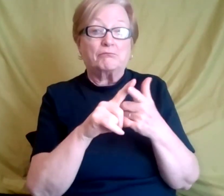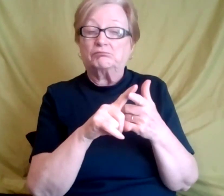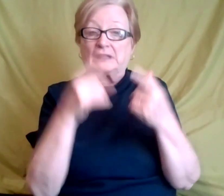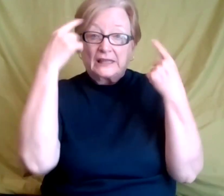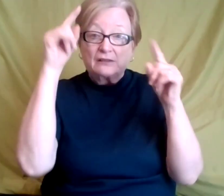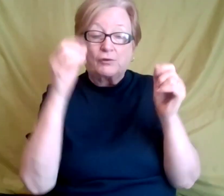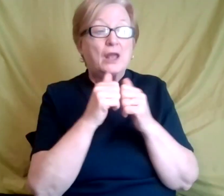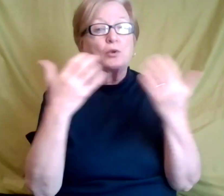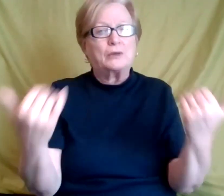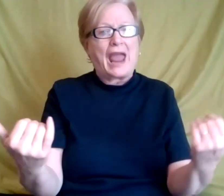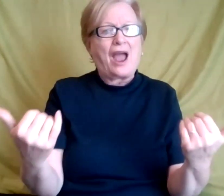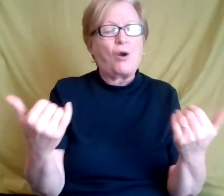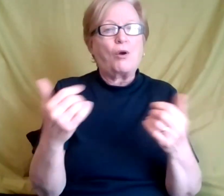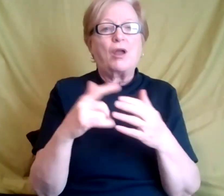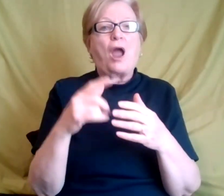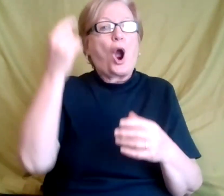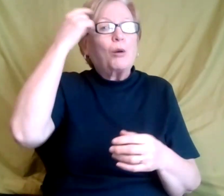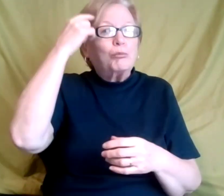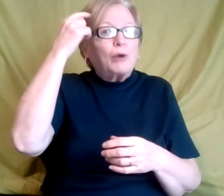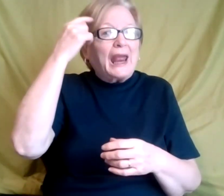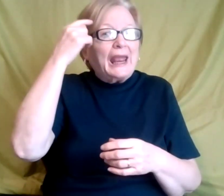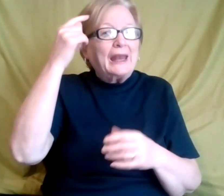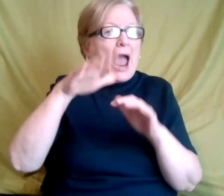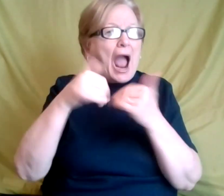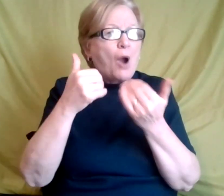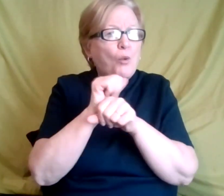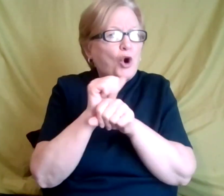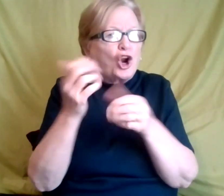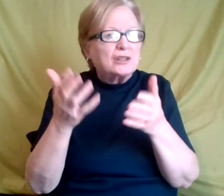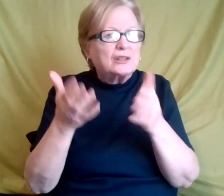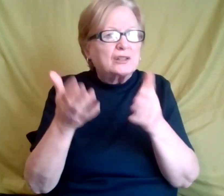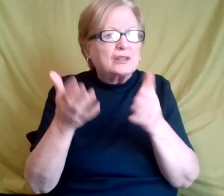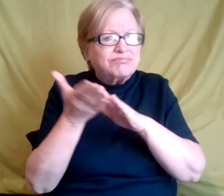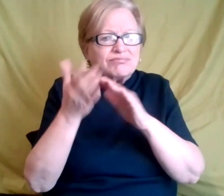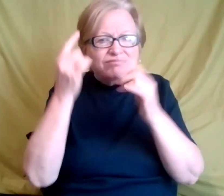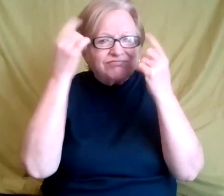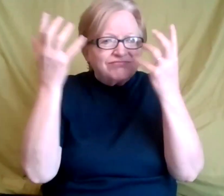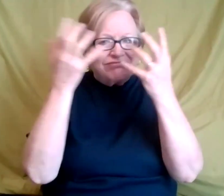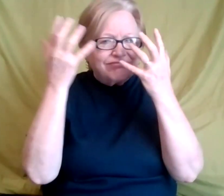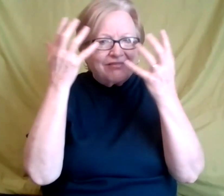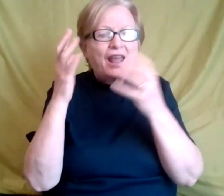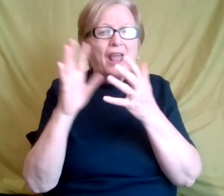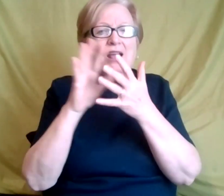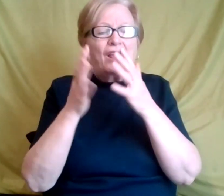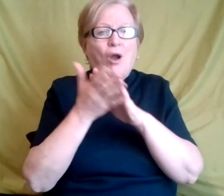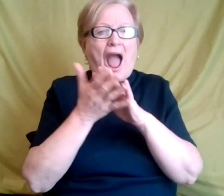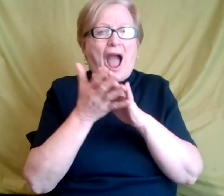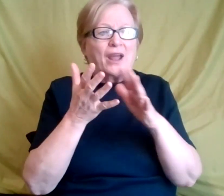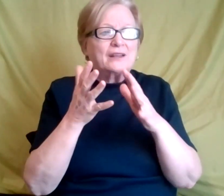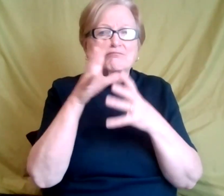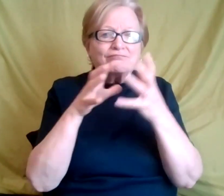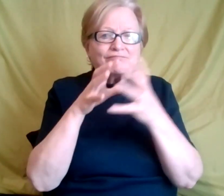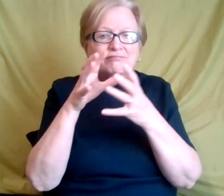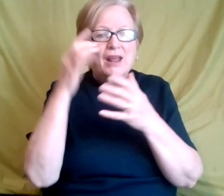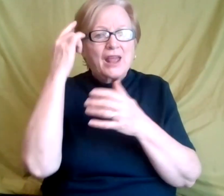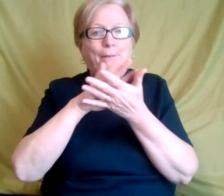a condition in terms of our brain and how it works and what we need to be able to thrive and to work, be